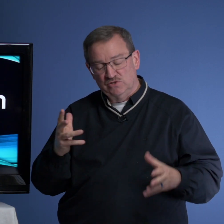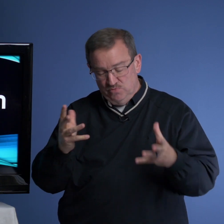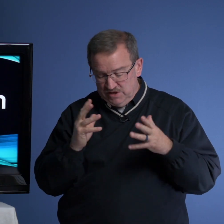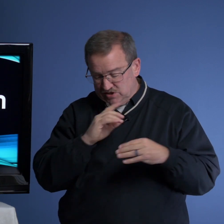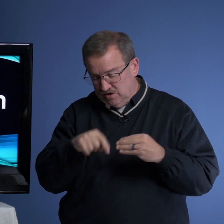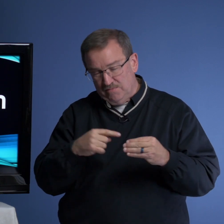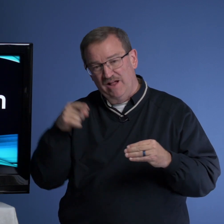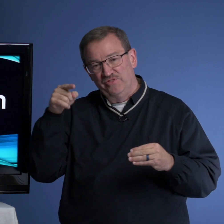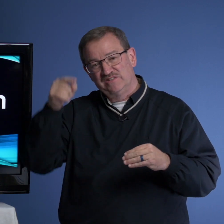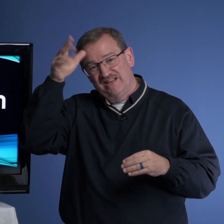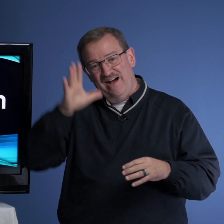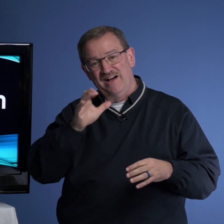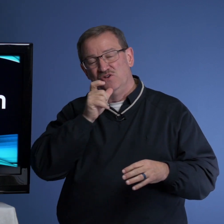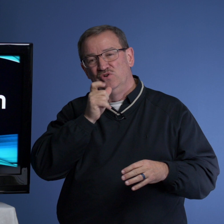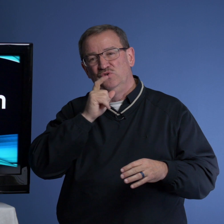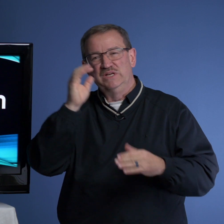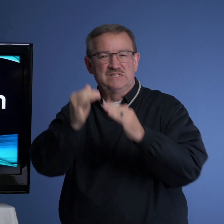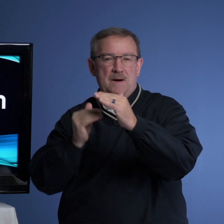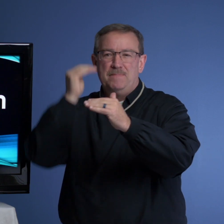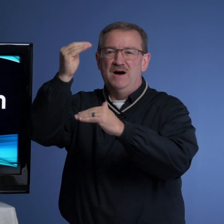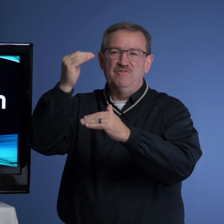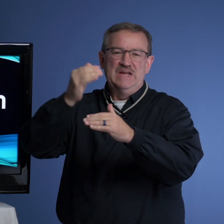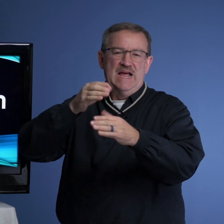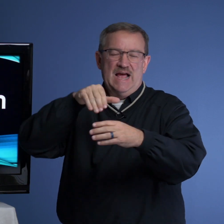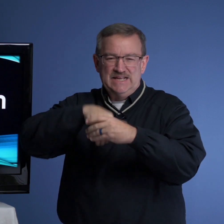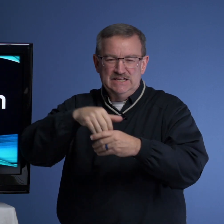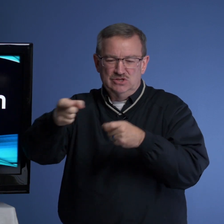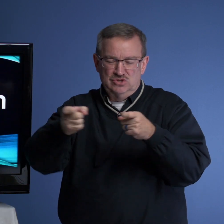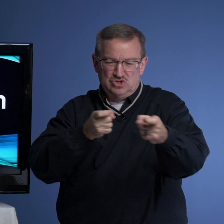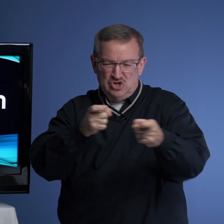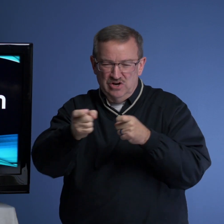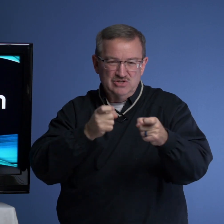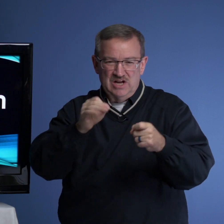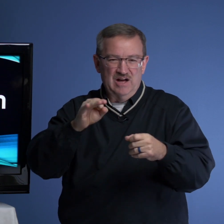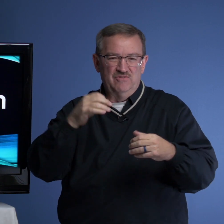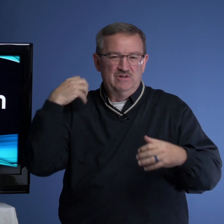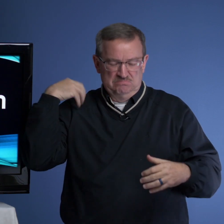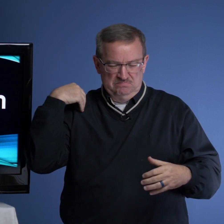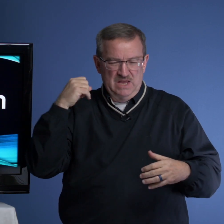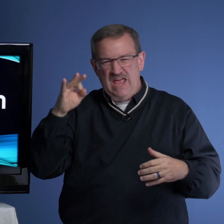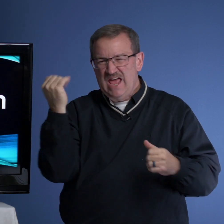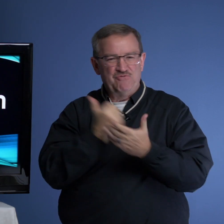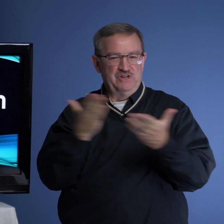we want to talk about this God who is above and in charge of everything.